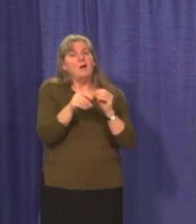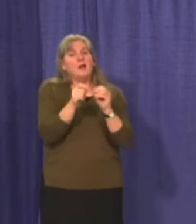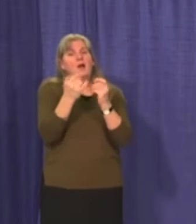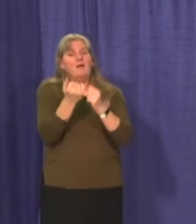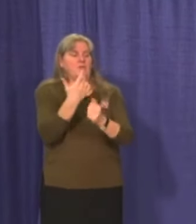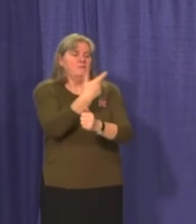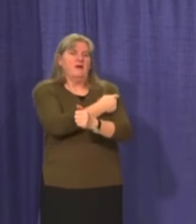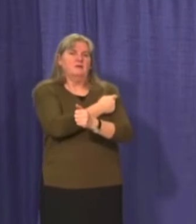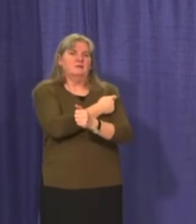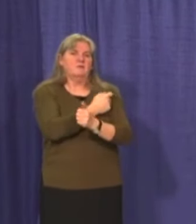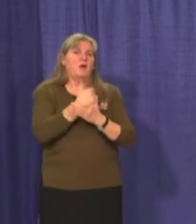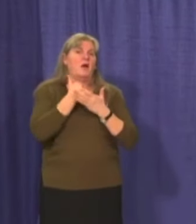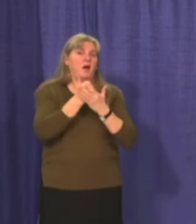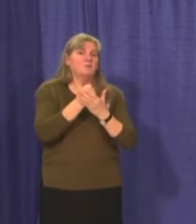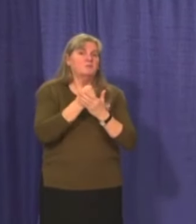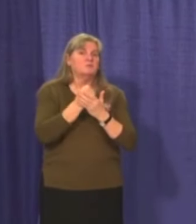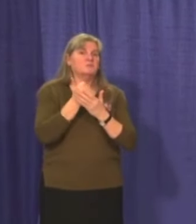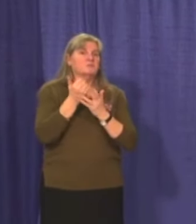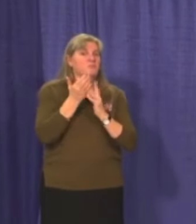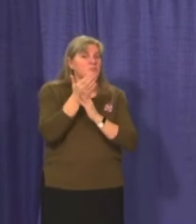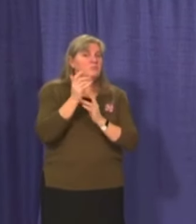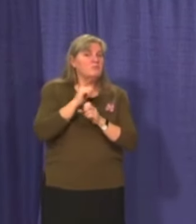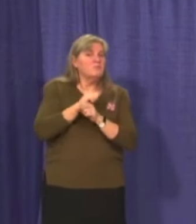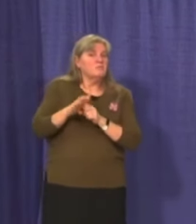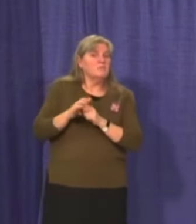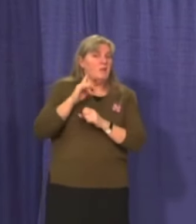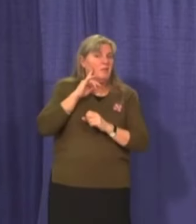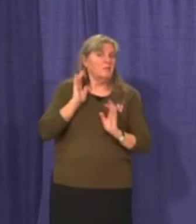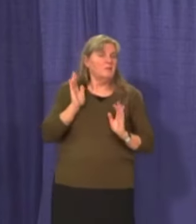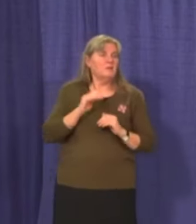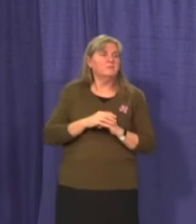Thank you. We'll move now to Tim, Whitehorse Star.